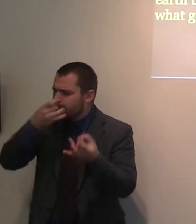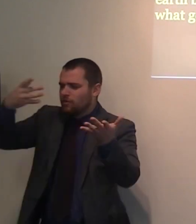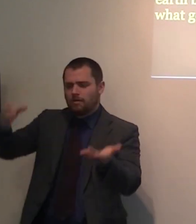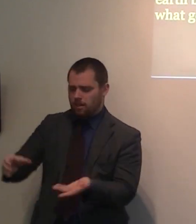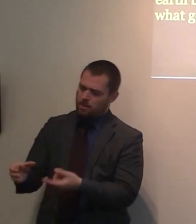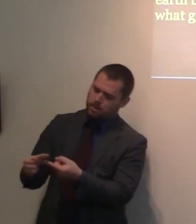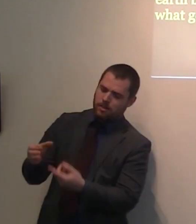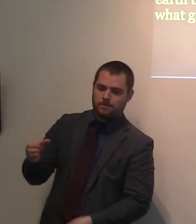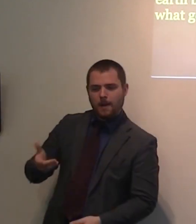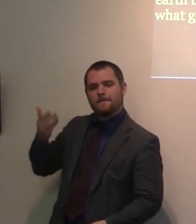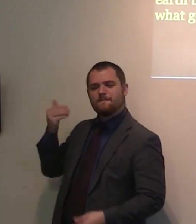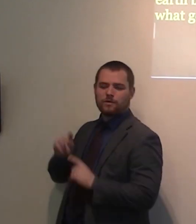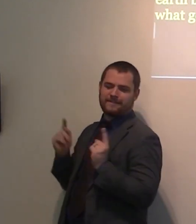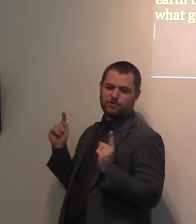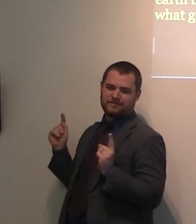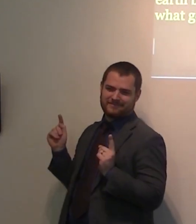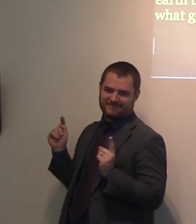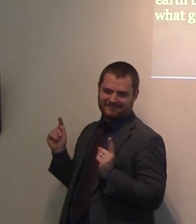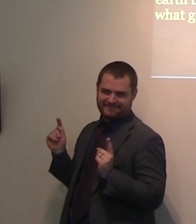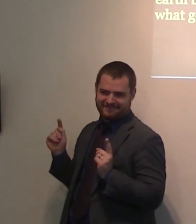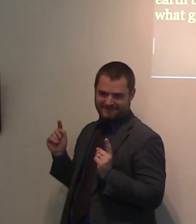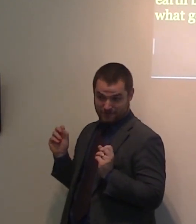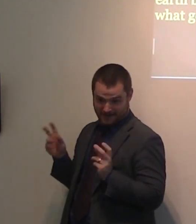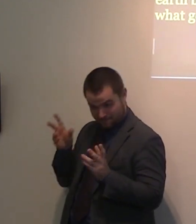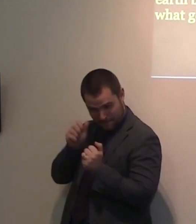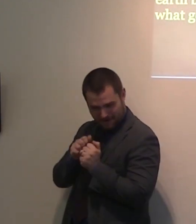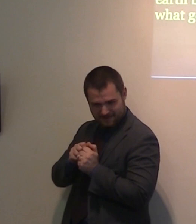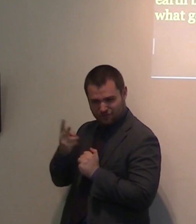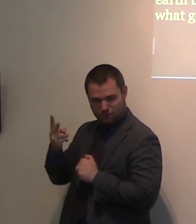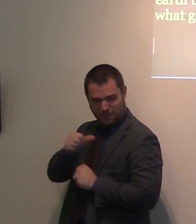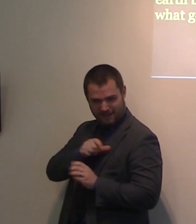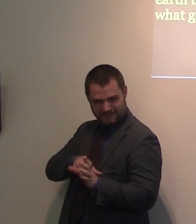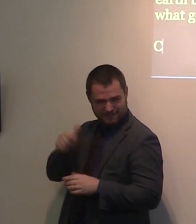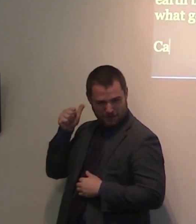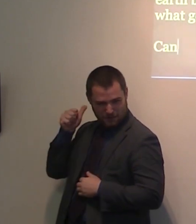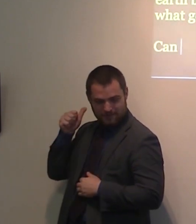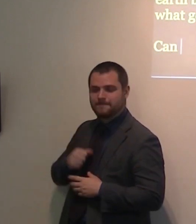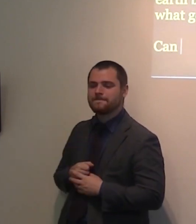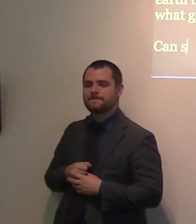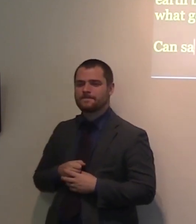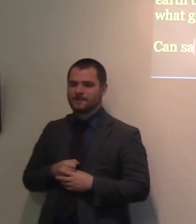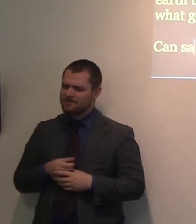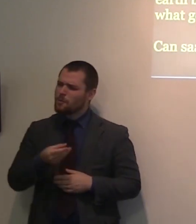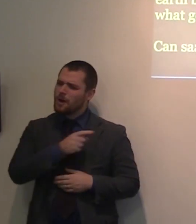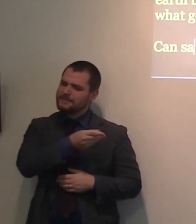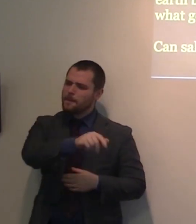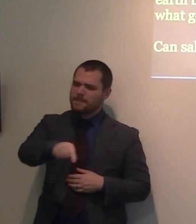are many discussions. Can salt lose its taste or not? And my